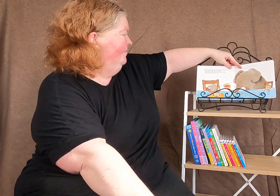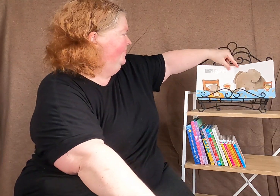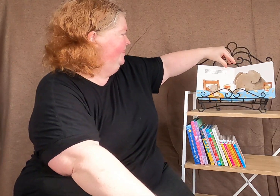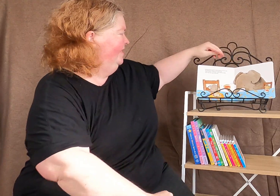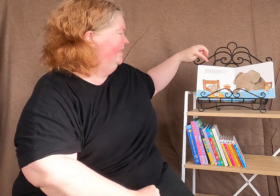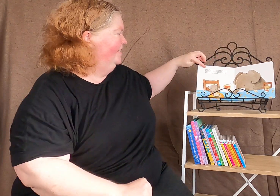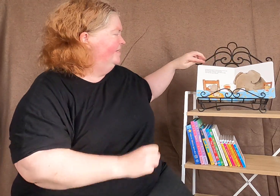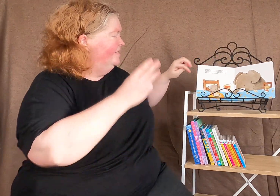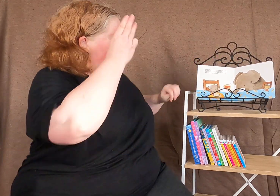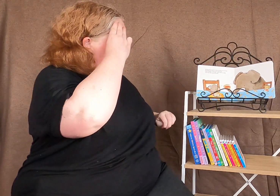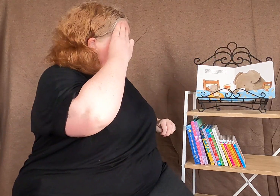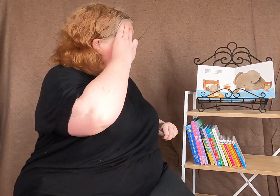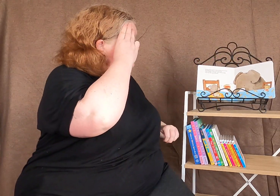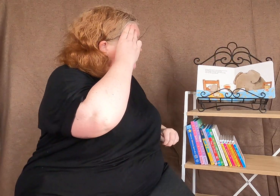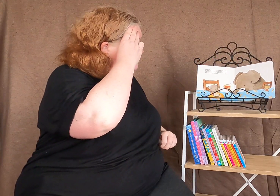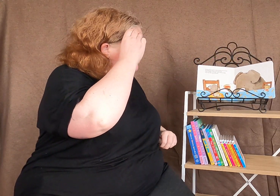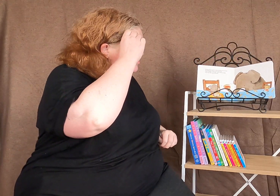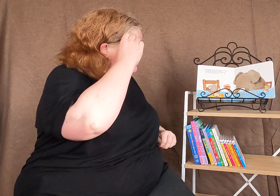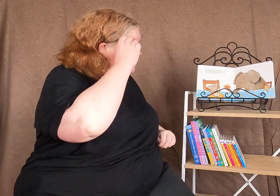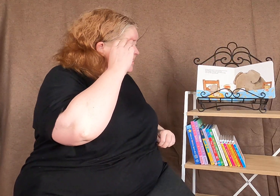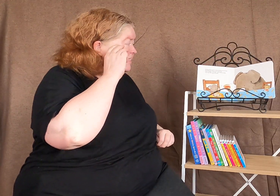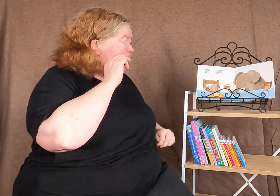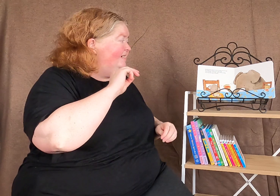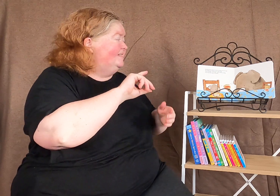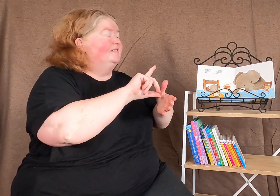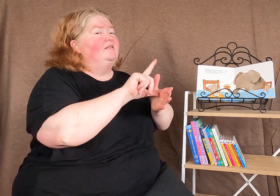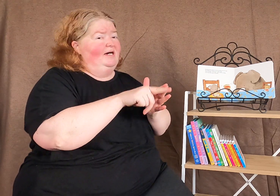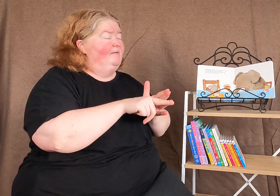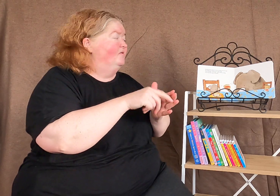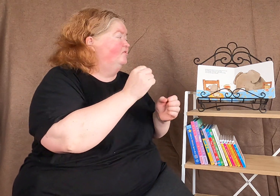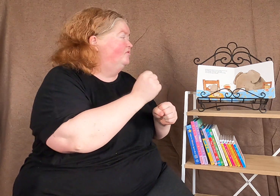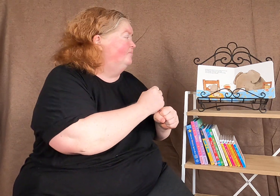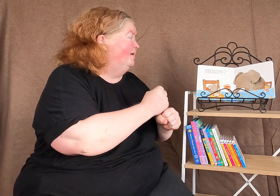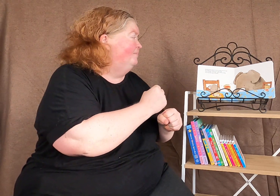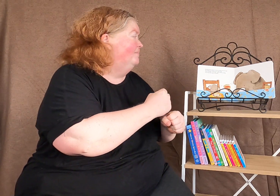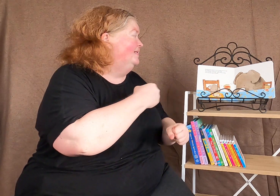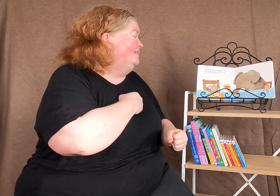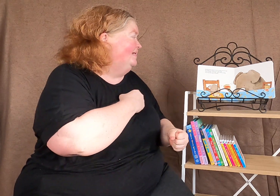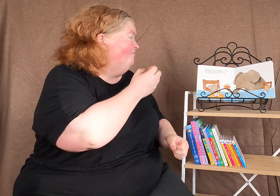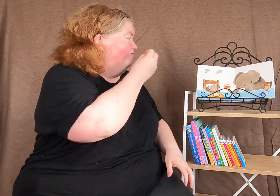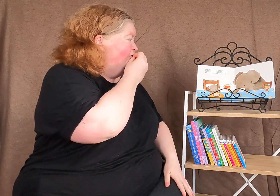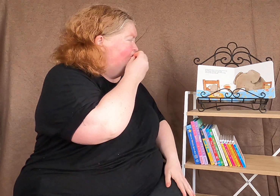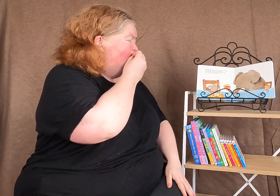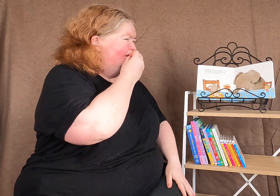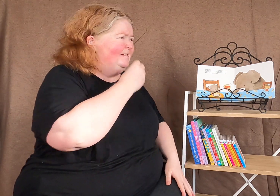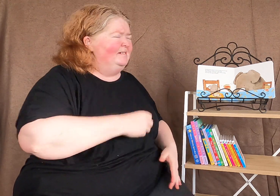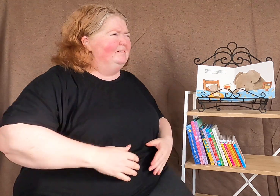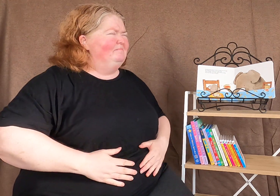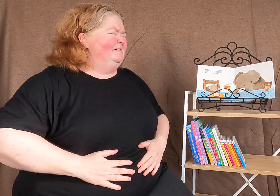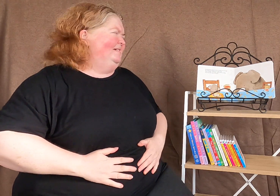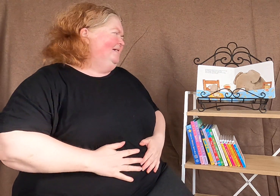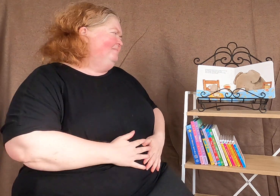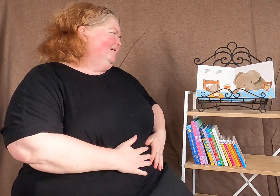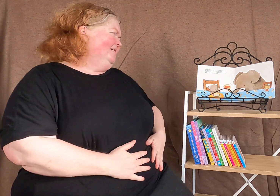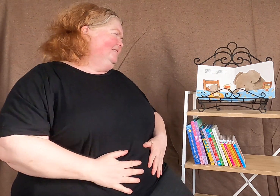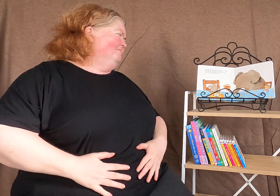Elephants. Mummy knows it's time to make me some food. My tummy is